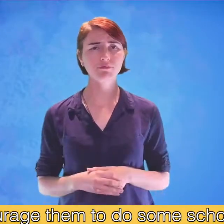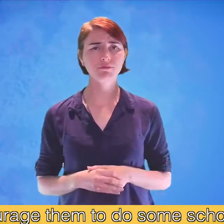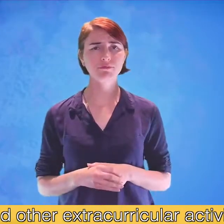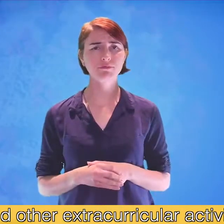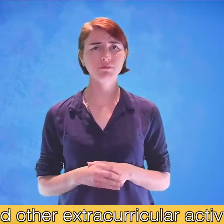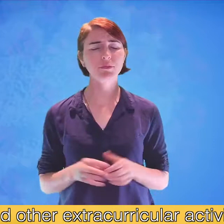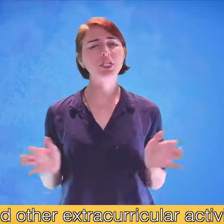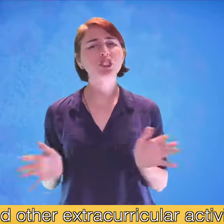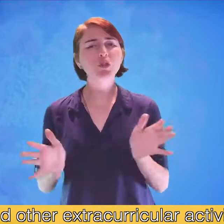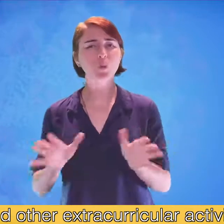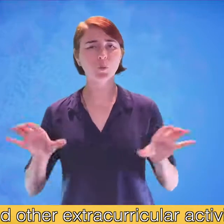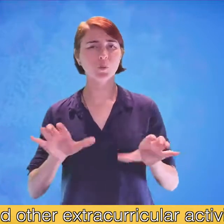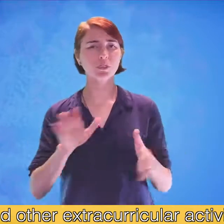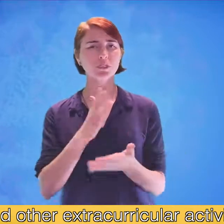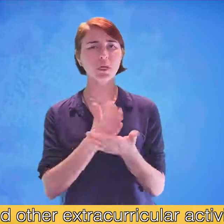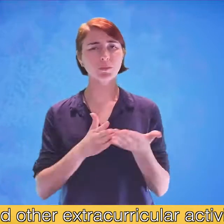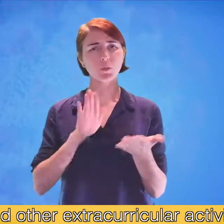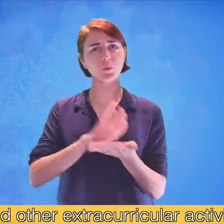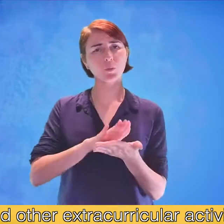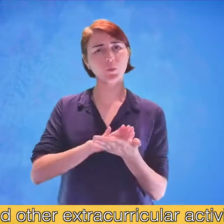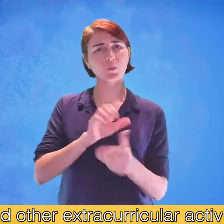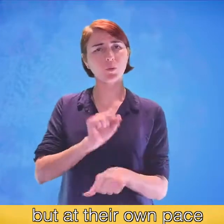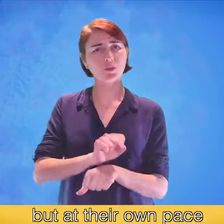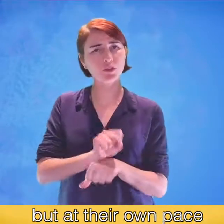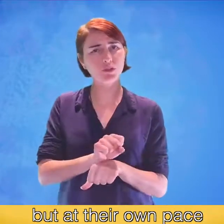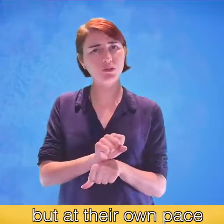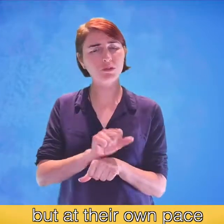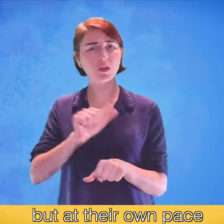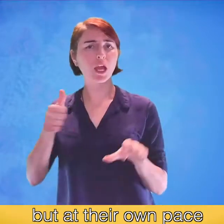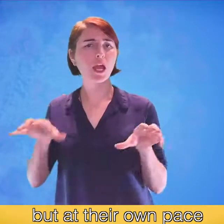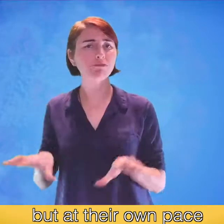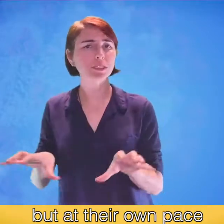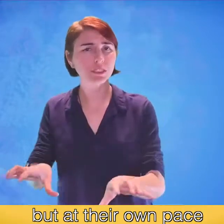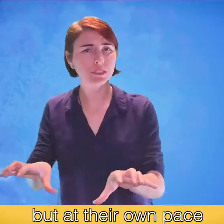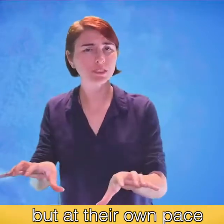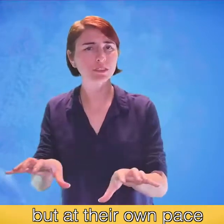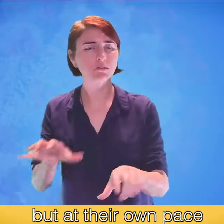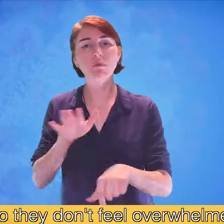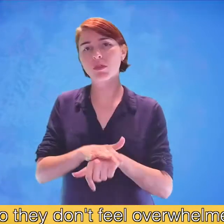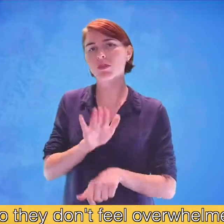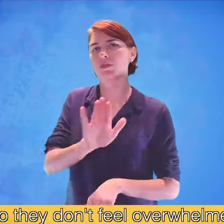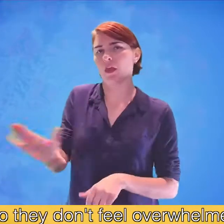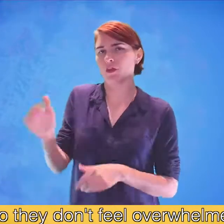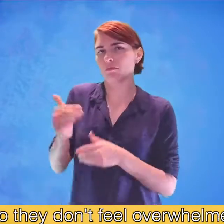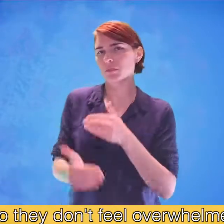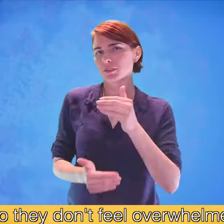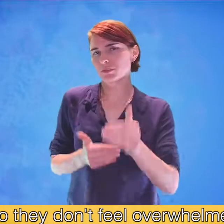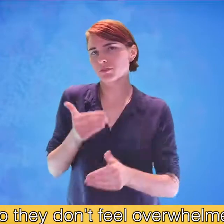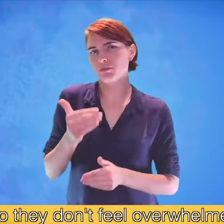work and other extracurricular activities, but at their own pace so they don't feel overwhelmed.